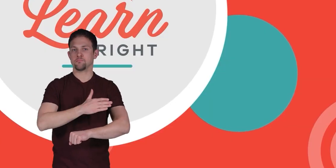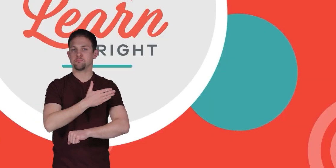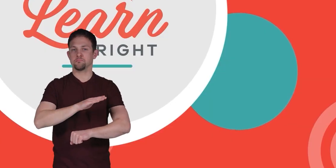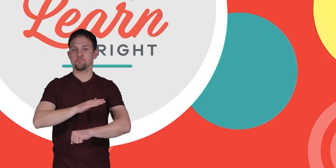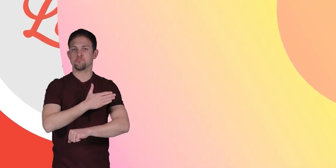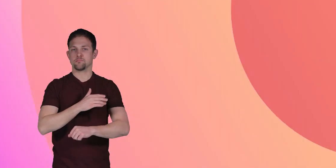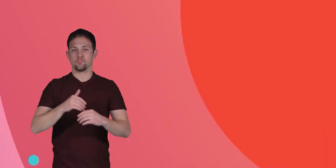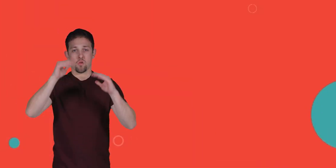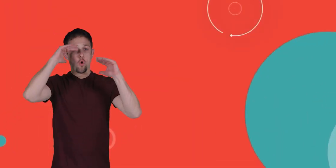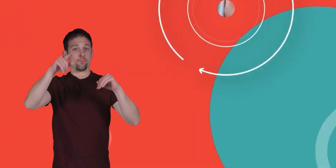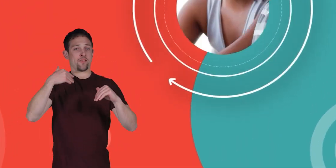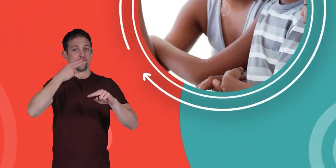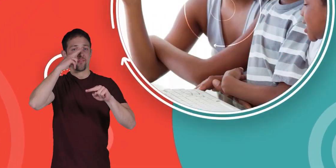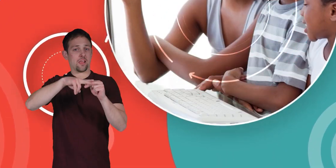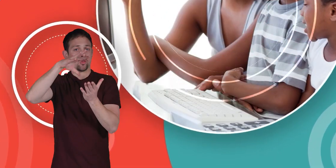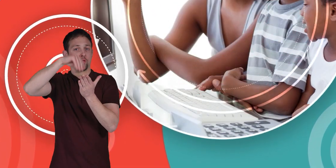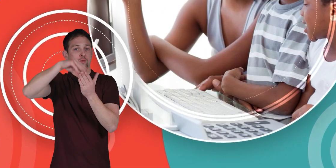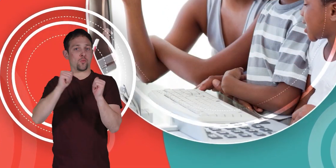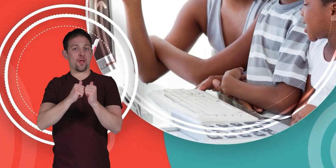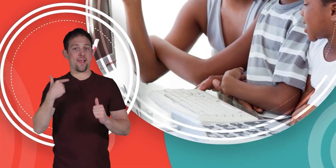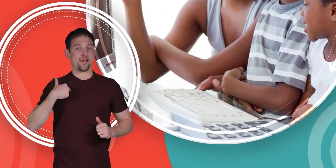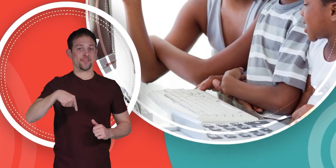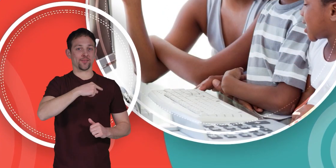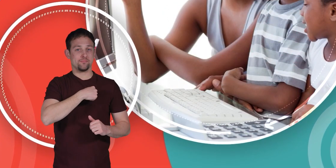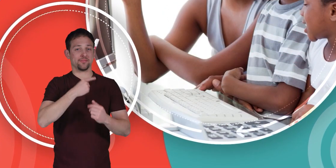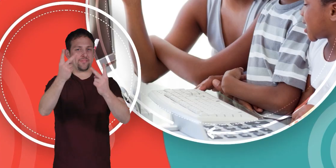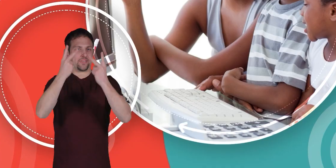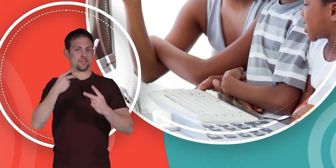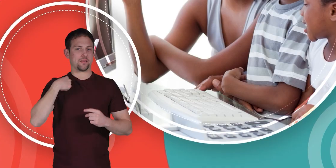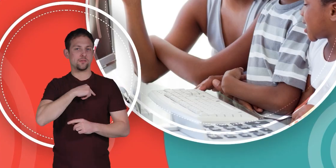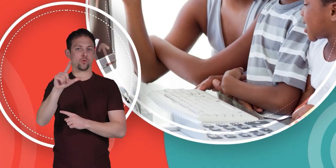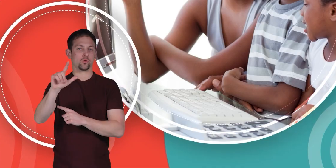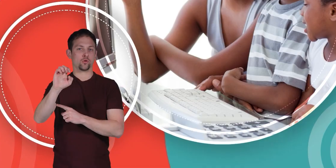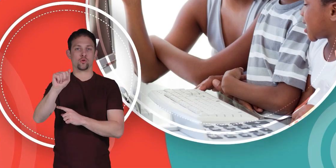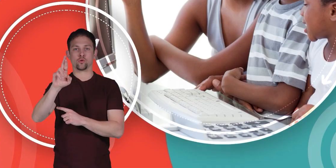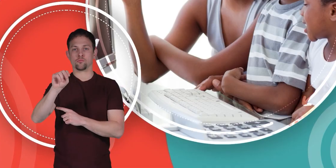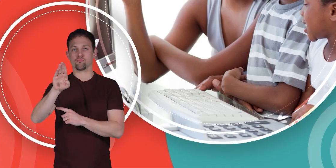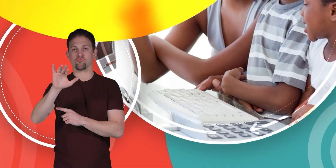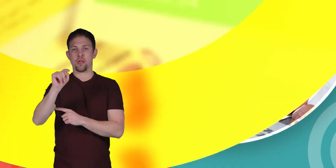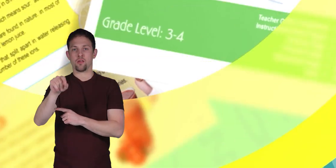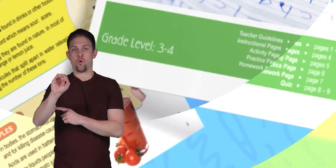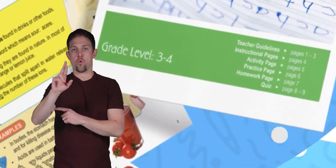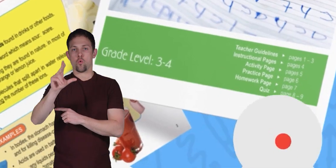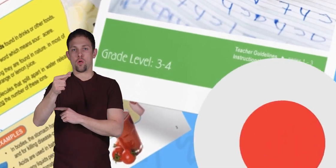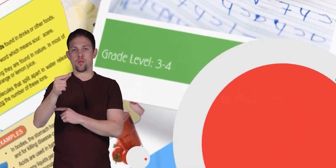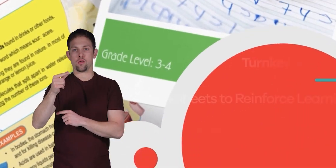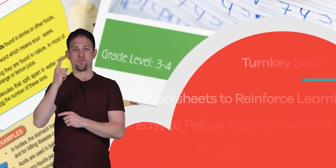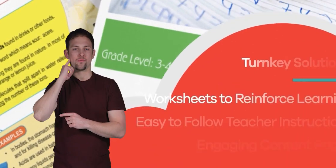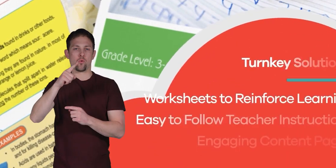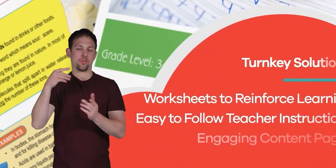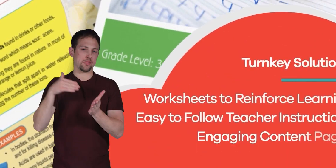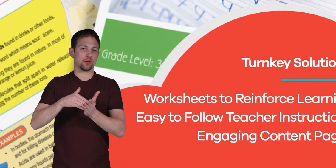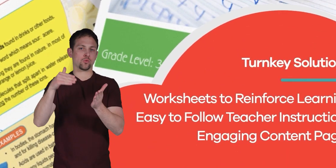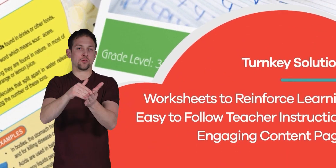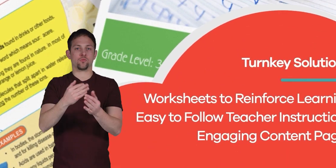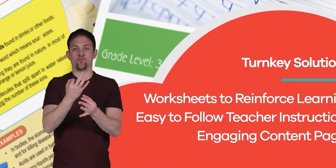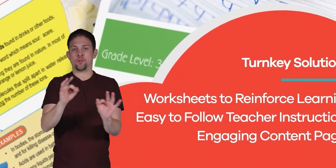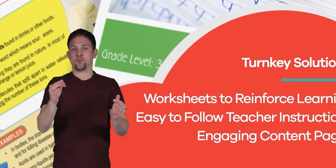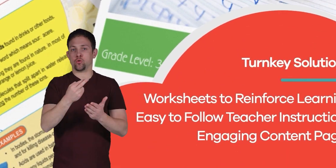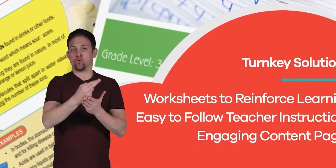Hope you had fun learning with us. Visit us at LearnBright.org for thousands of free resources